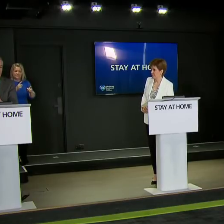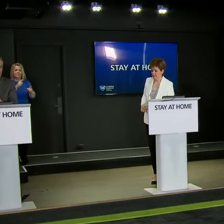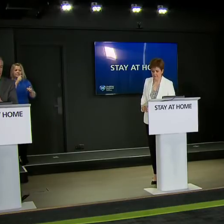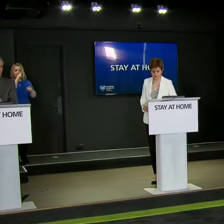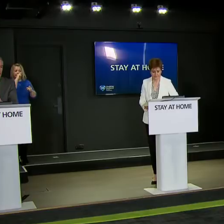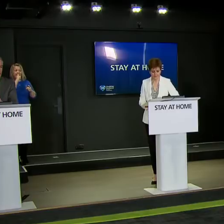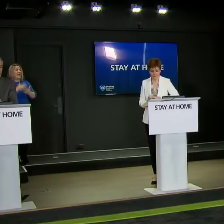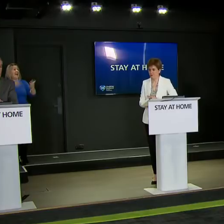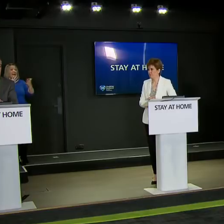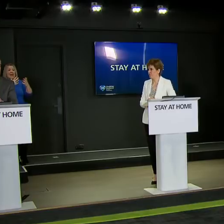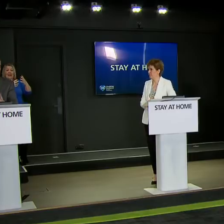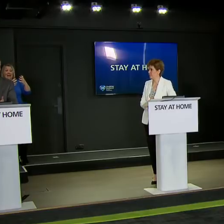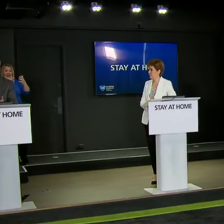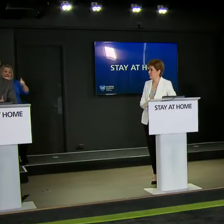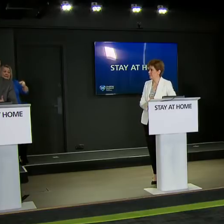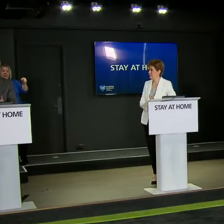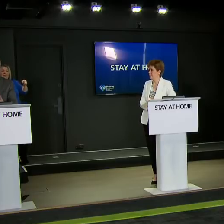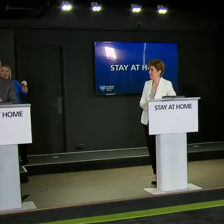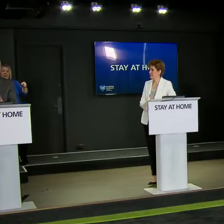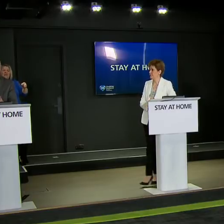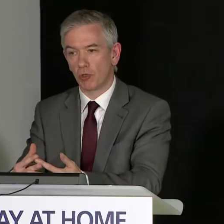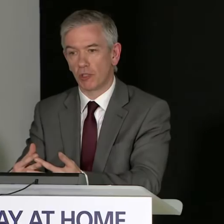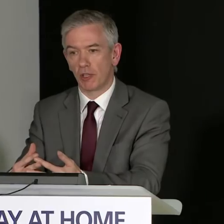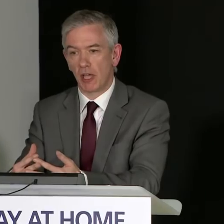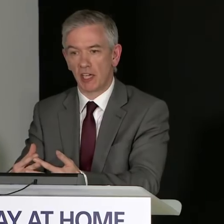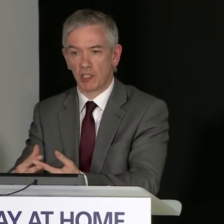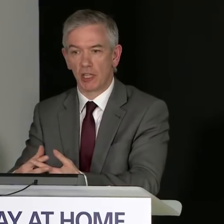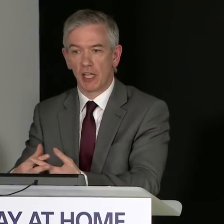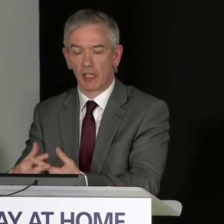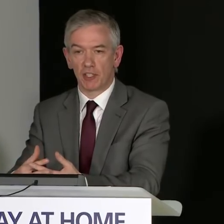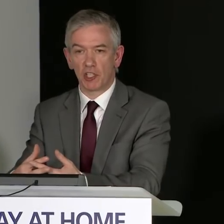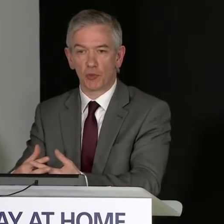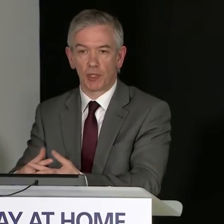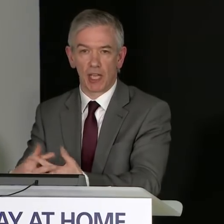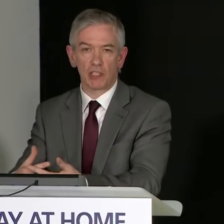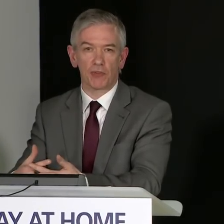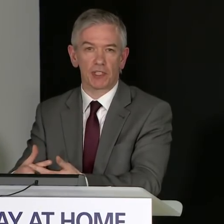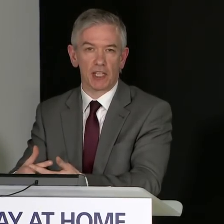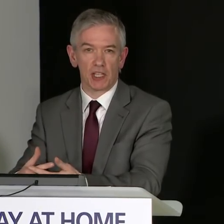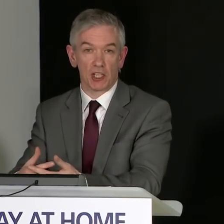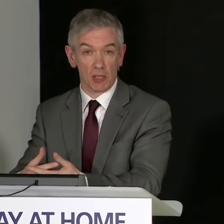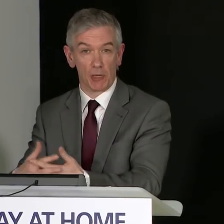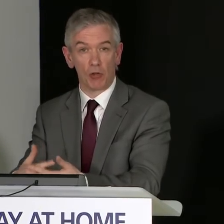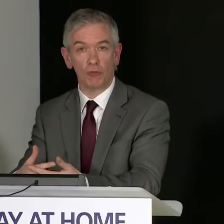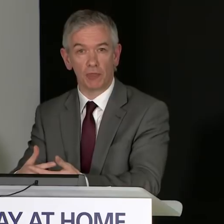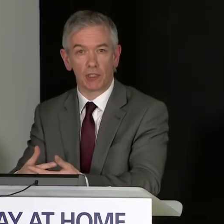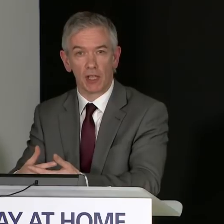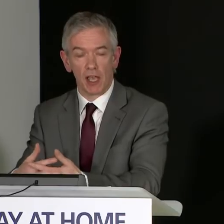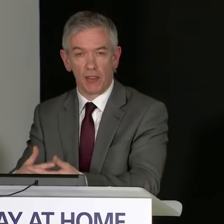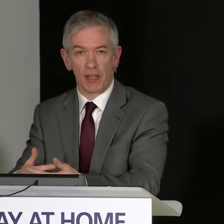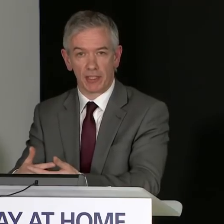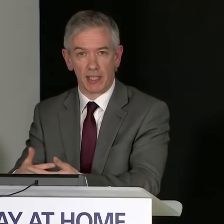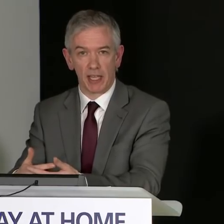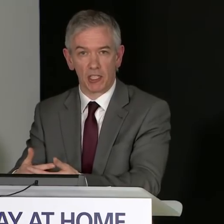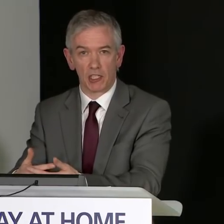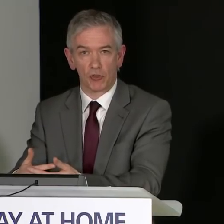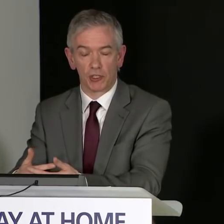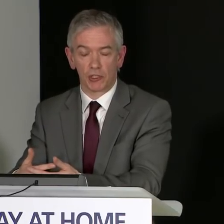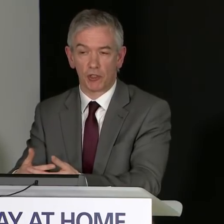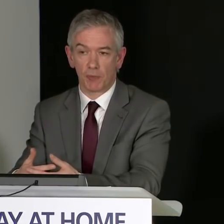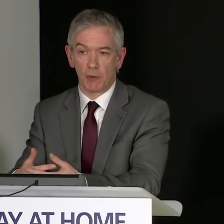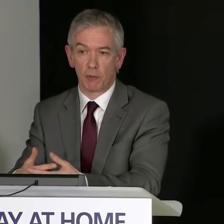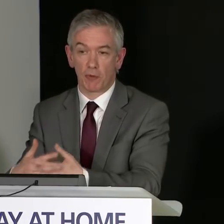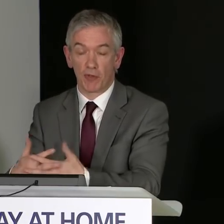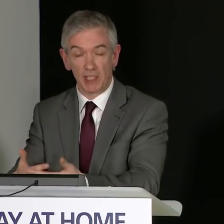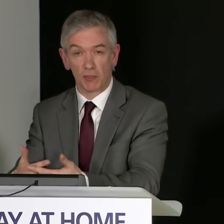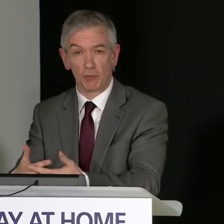use it has to be subject to a quality assurance process it's really important that actually clinicians when they ask for a test they can be confident that that test is